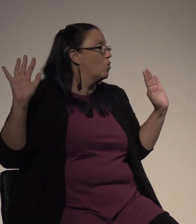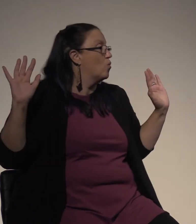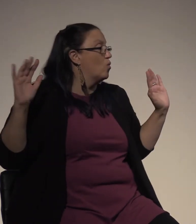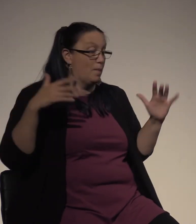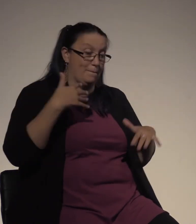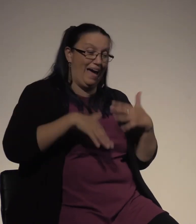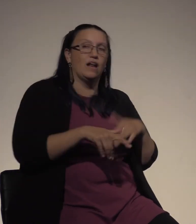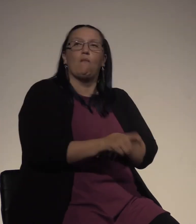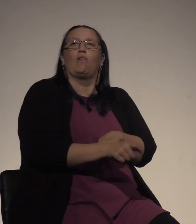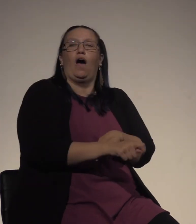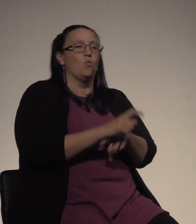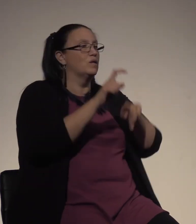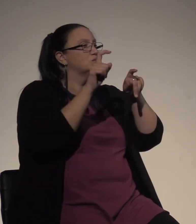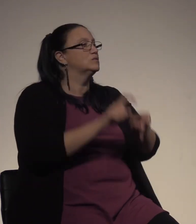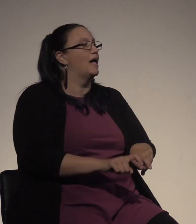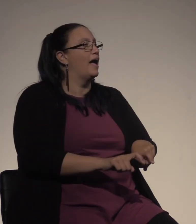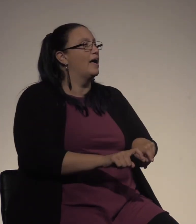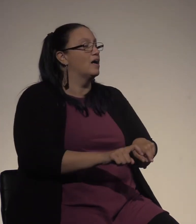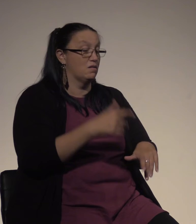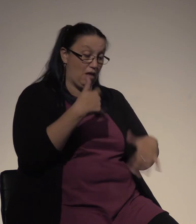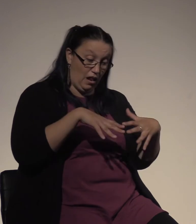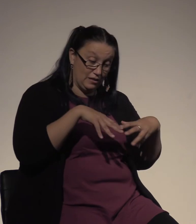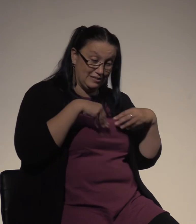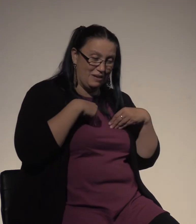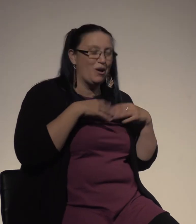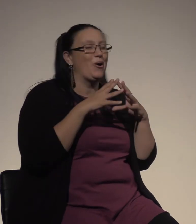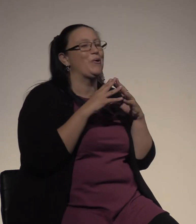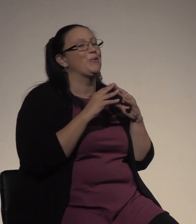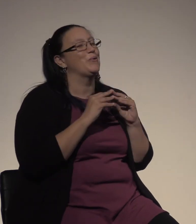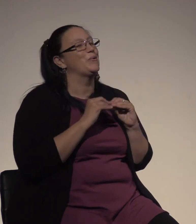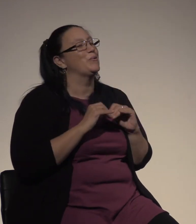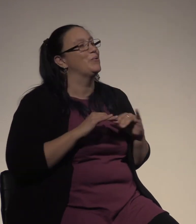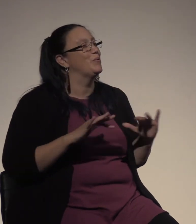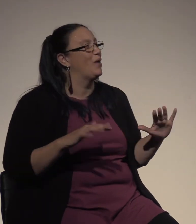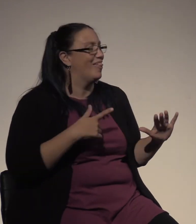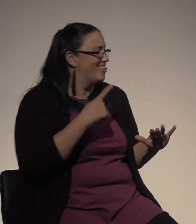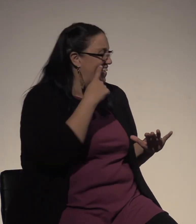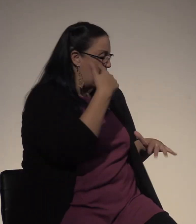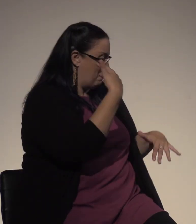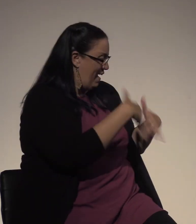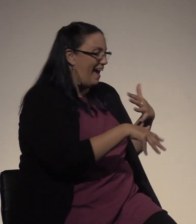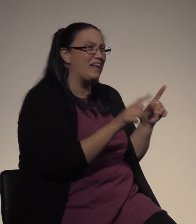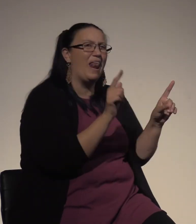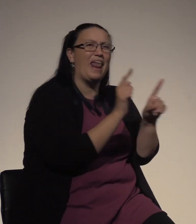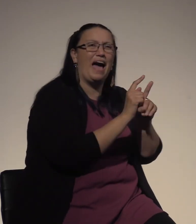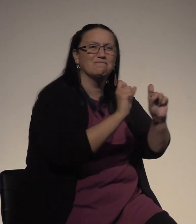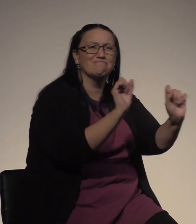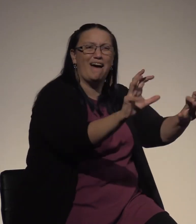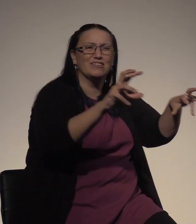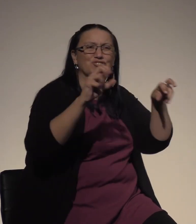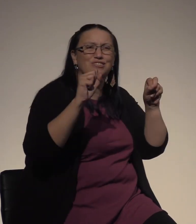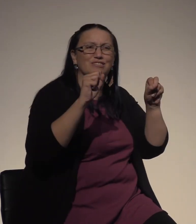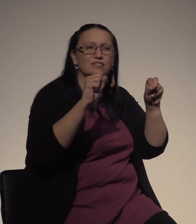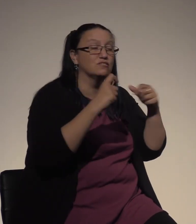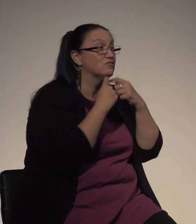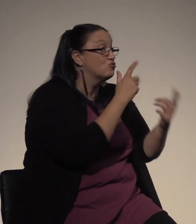stays, but if you accept it, it fades. I think pain is a lot like magic. You don't care